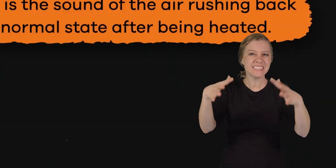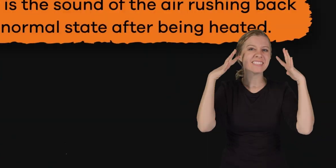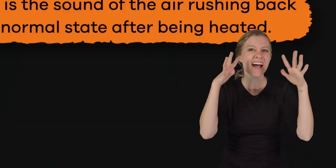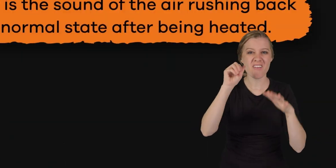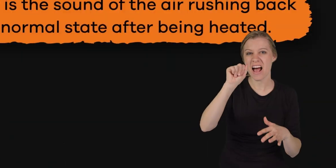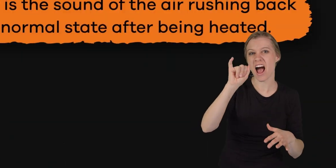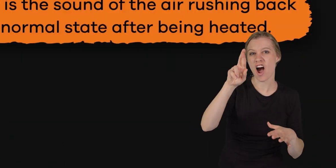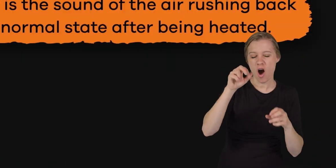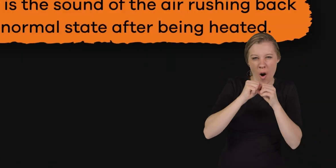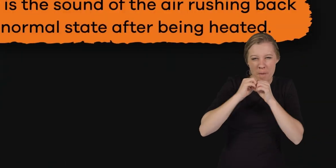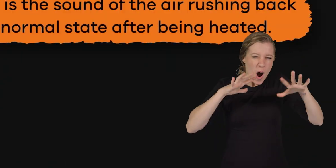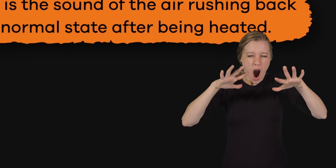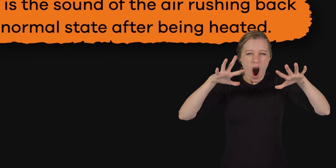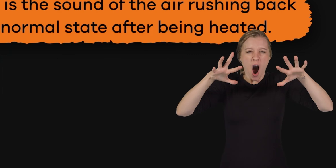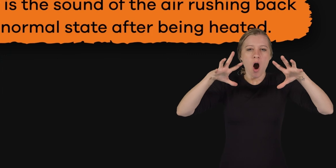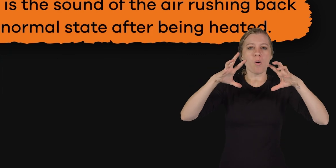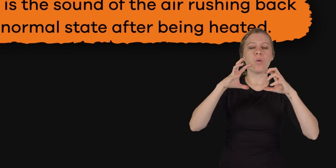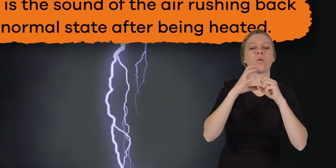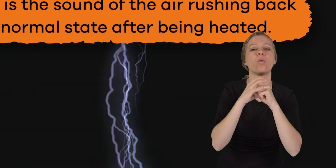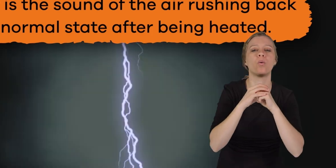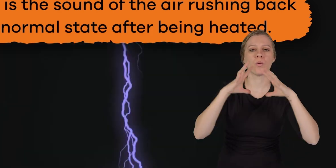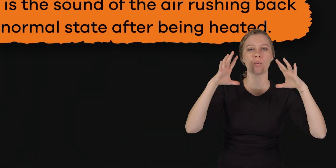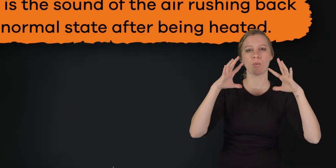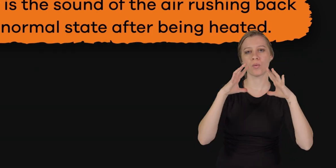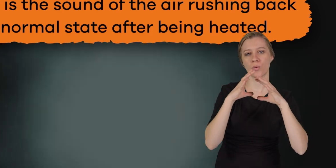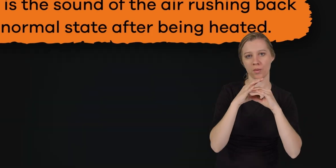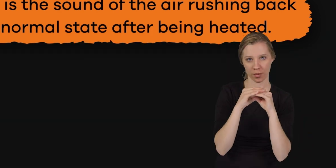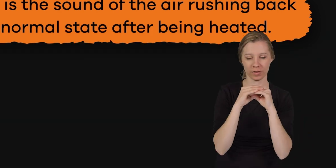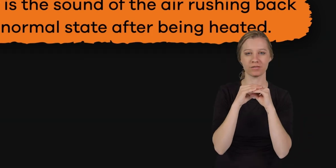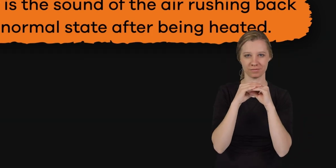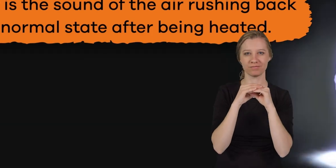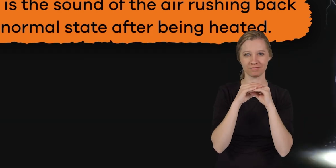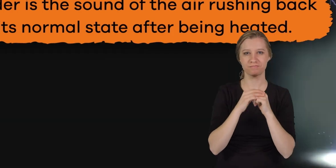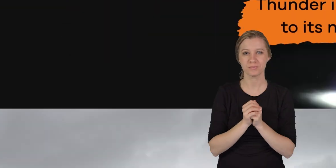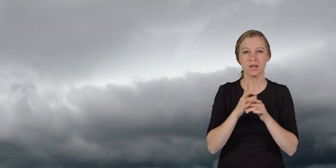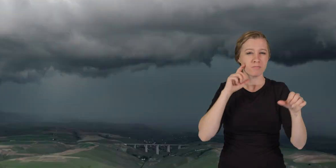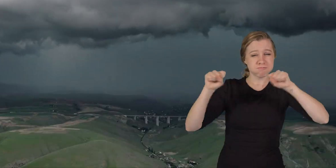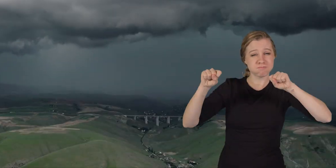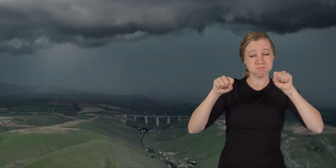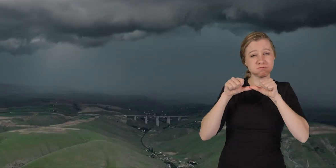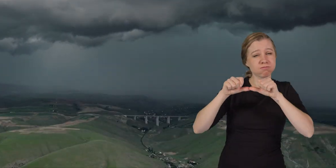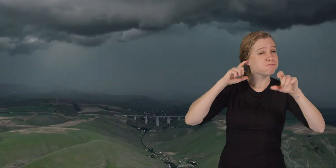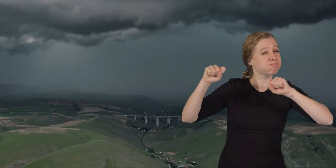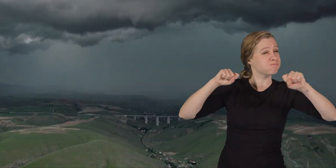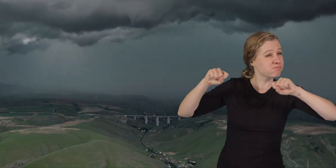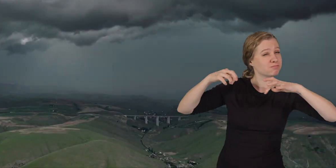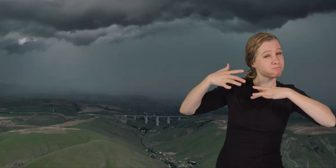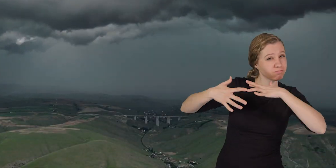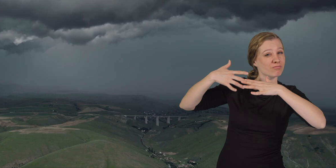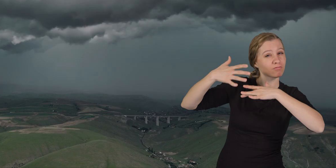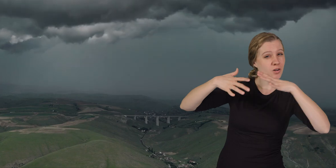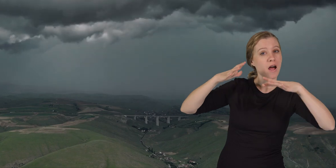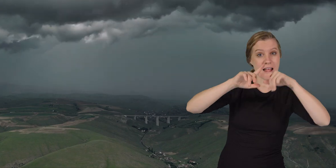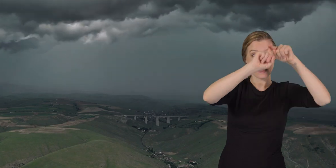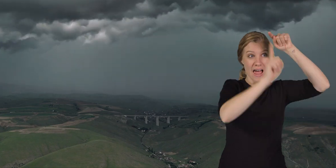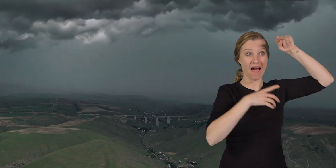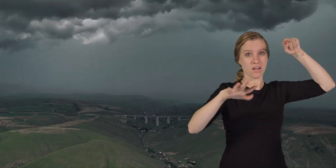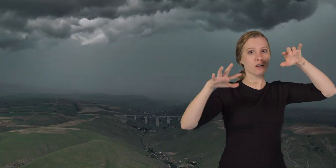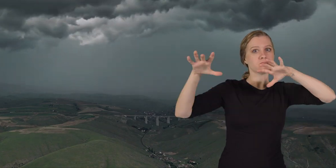sound of the air rushing back to its normal state after being heated which is why thunder can rumble for a while after a lightning strike